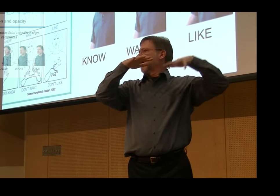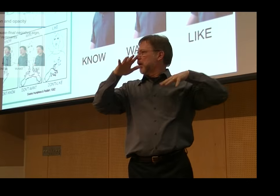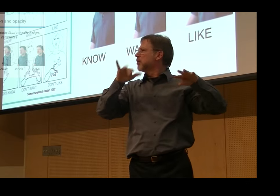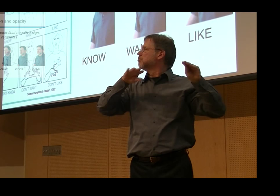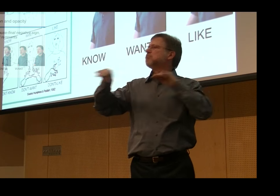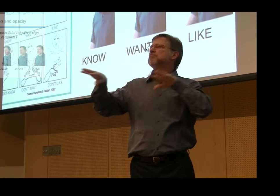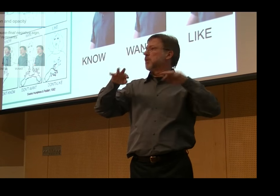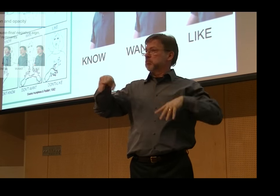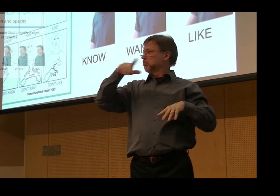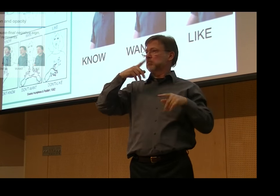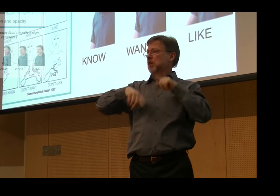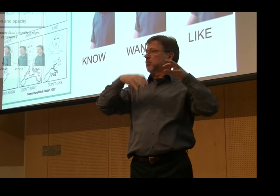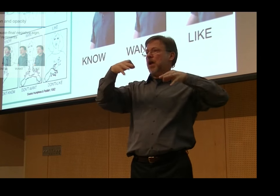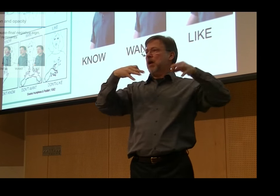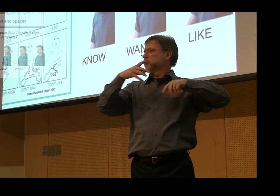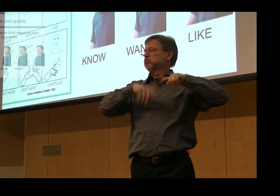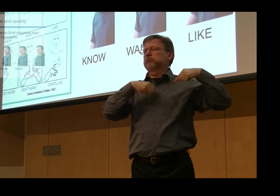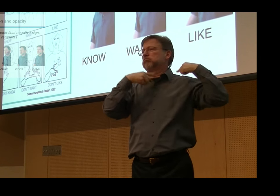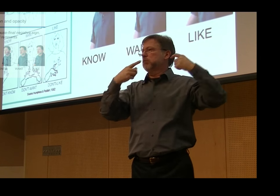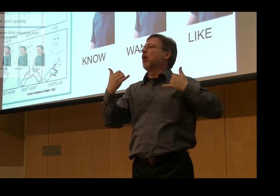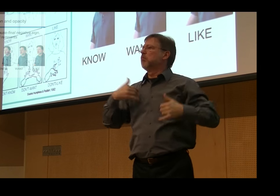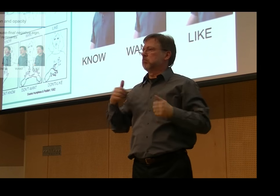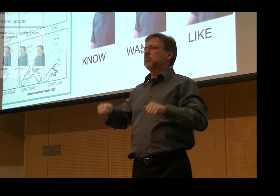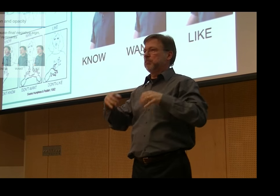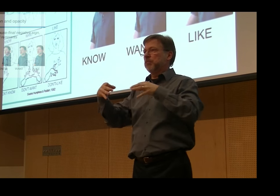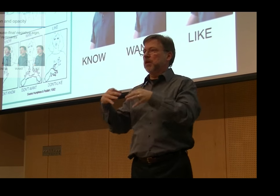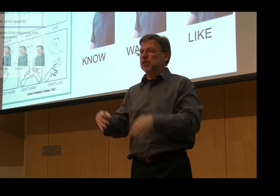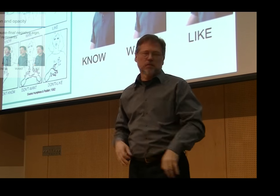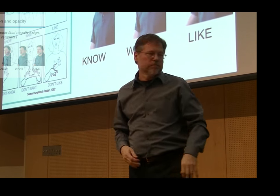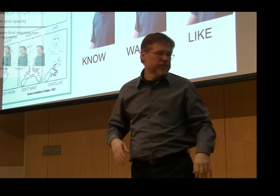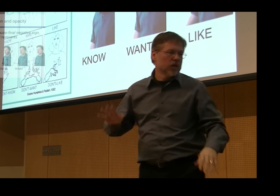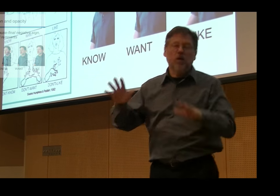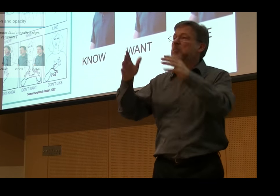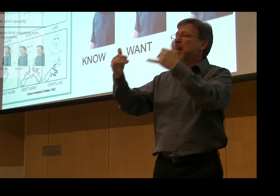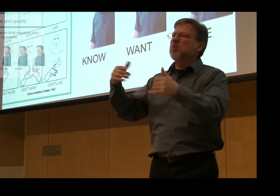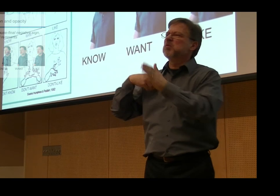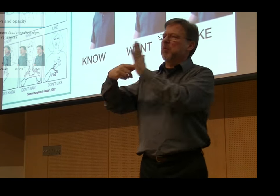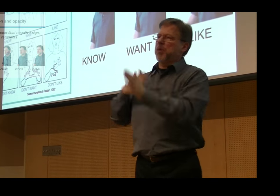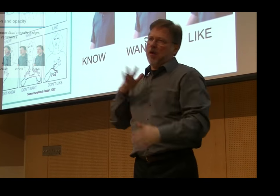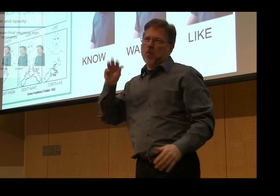But, again, we see this two-sequence, two-element sequence that occurs.